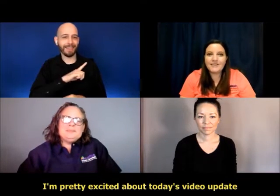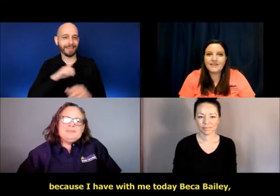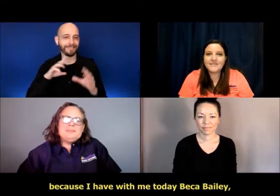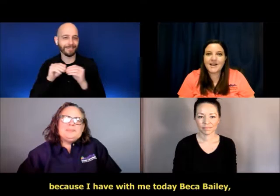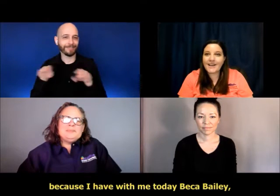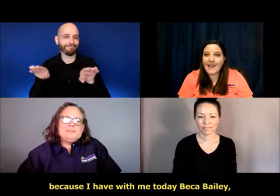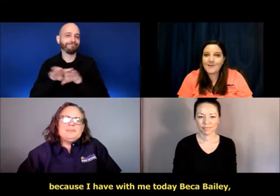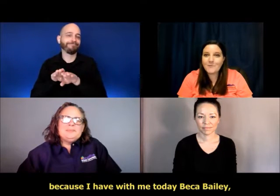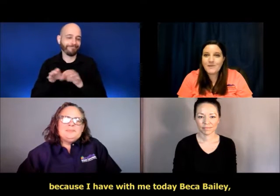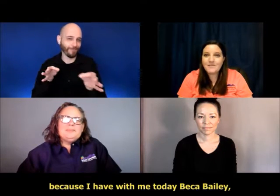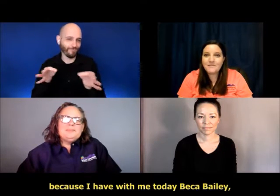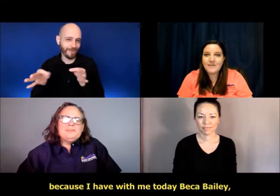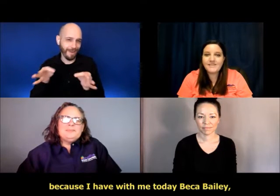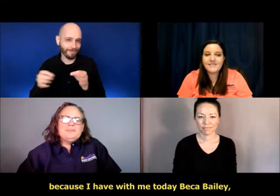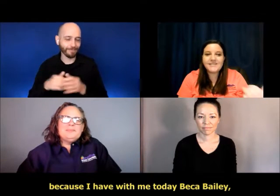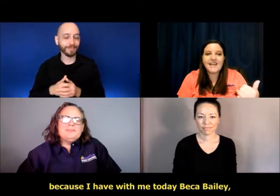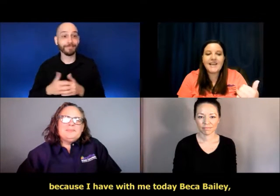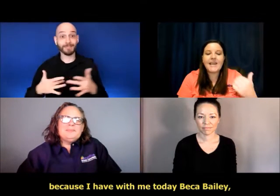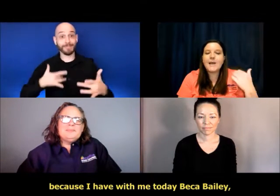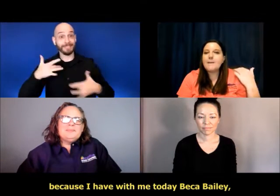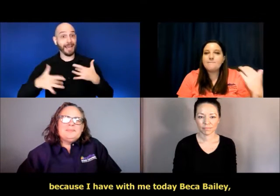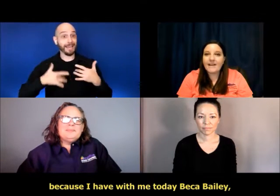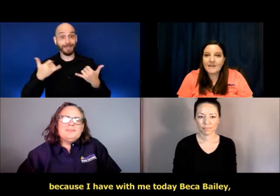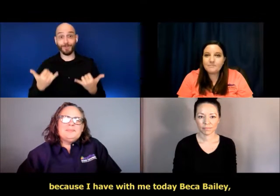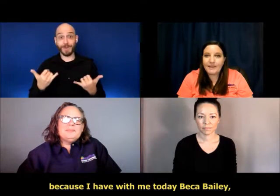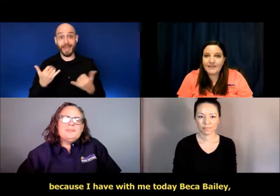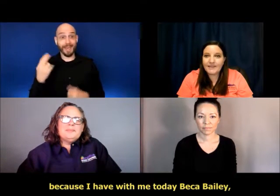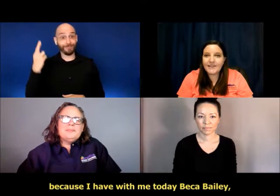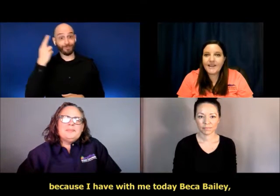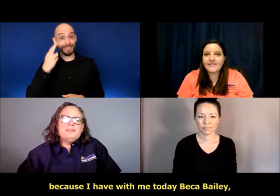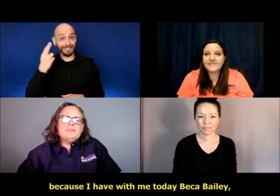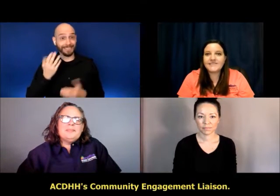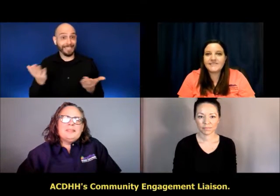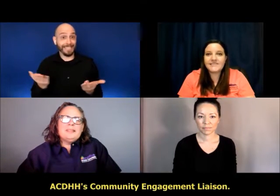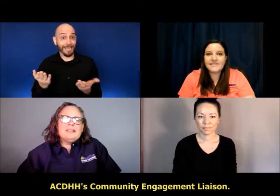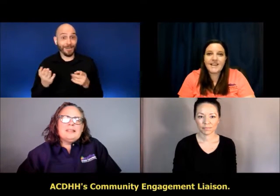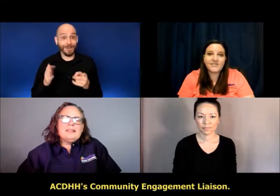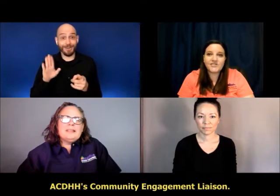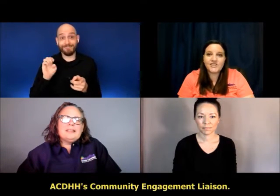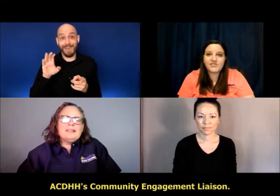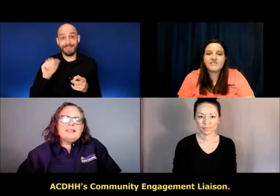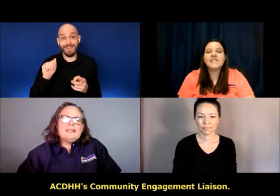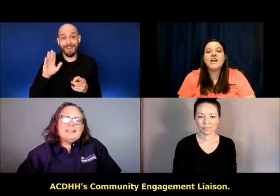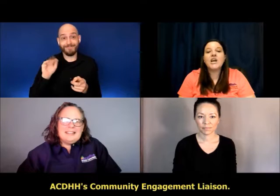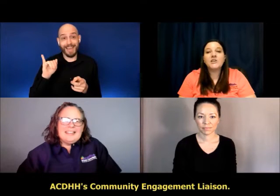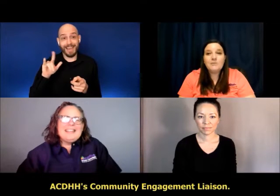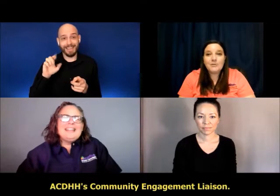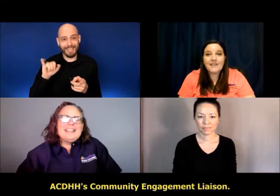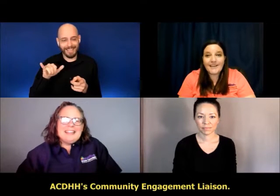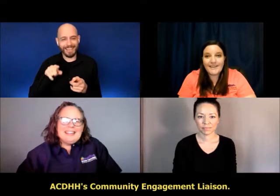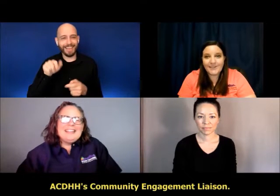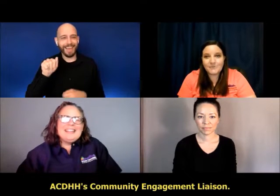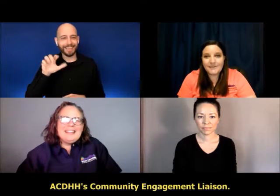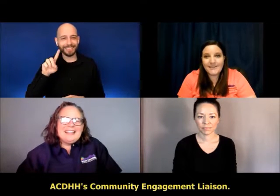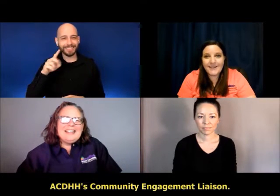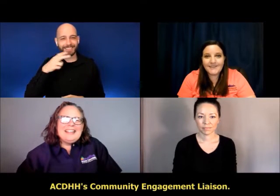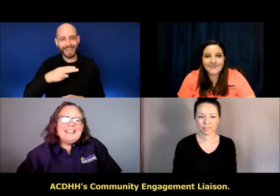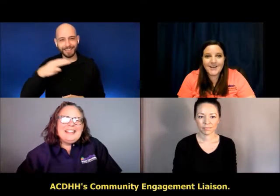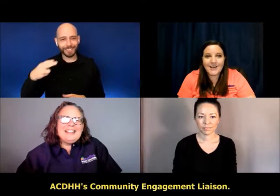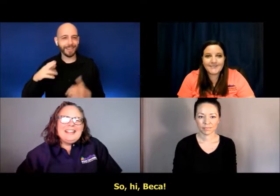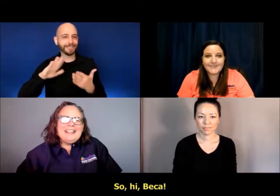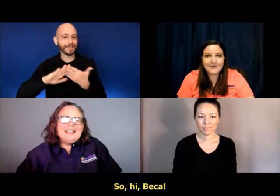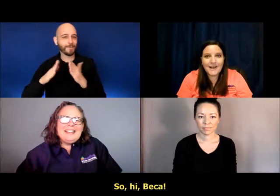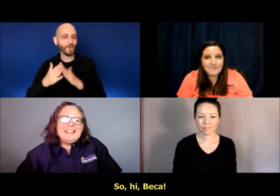update because I have with me today Becca Bailey, ACDHH's Community Engagement